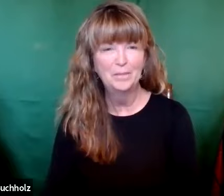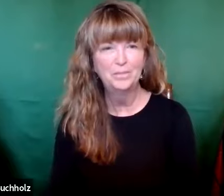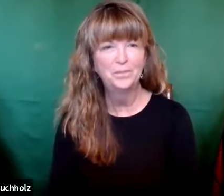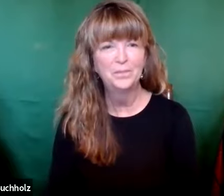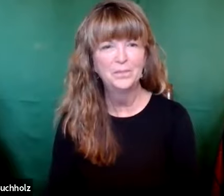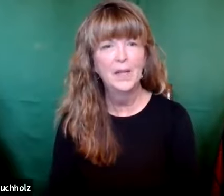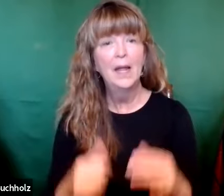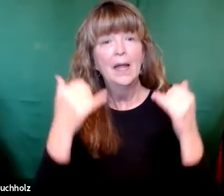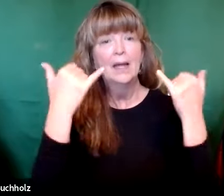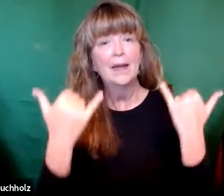63.